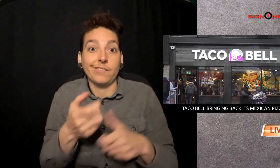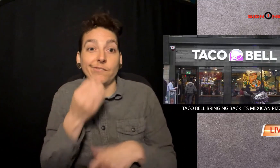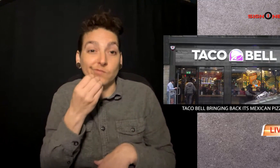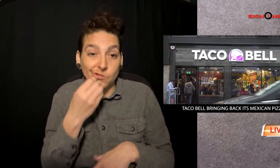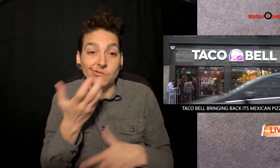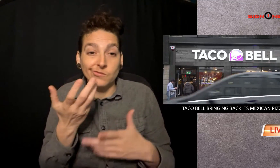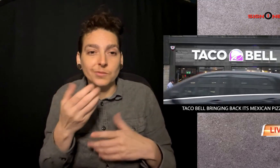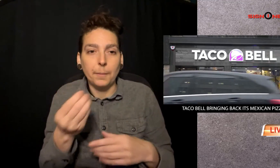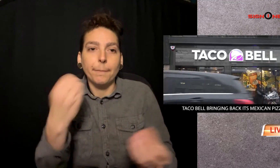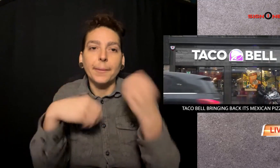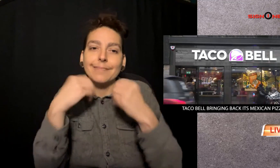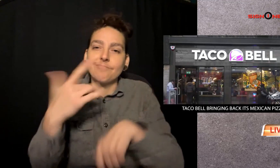available to them.